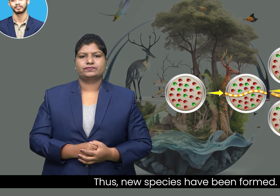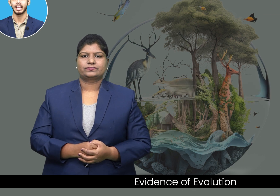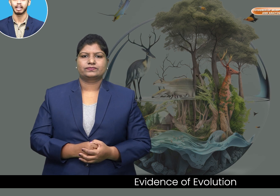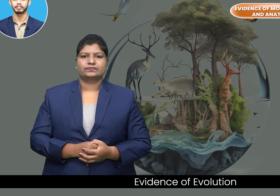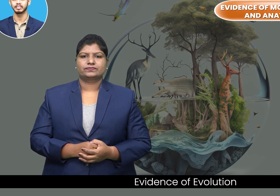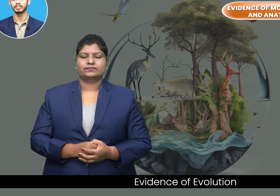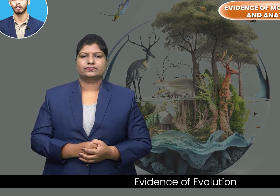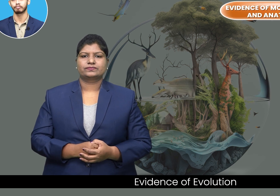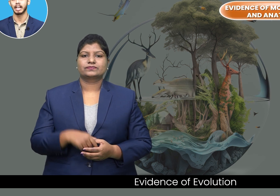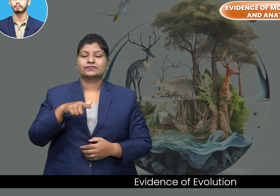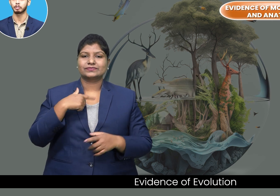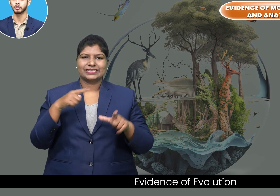Evidence of evolution.